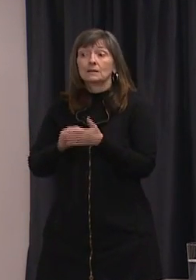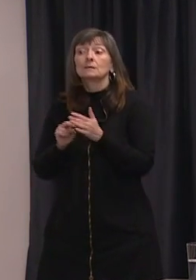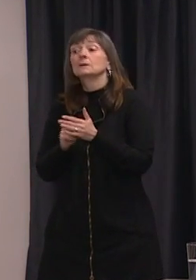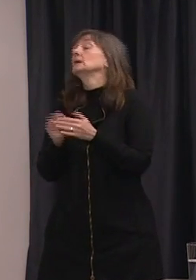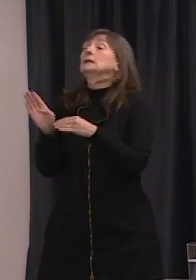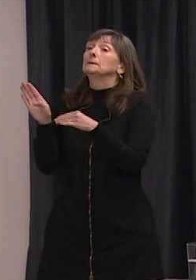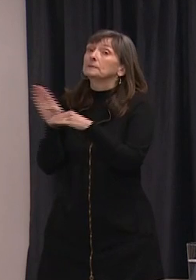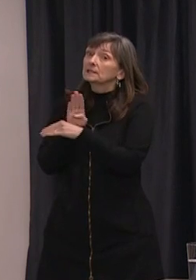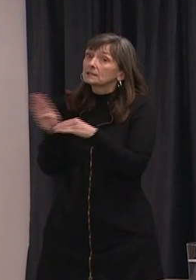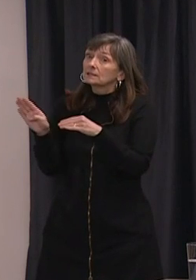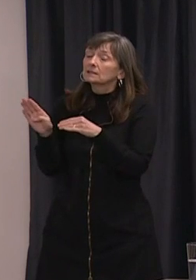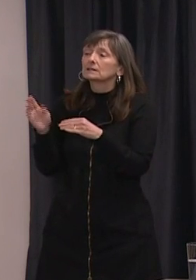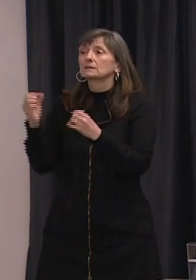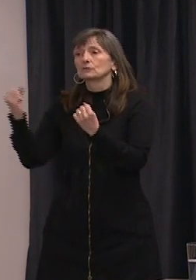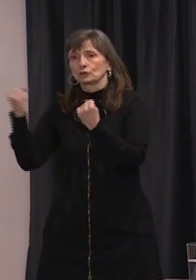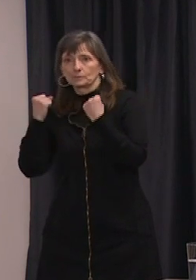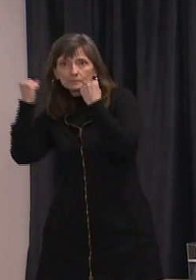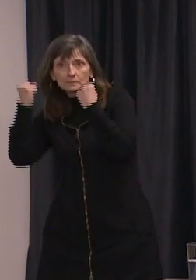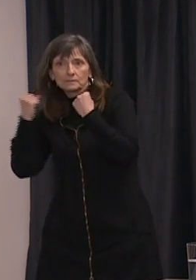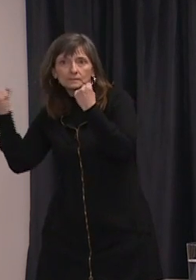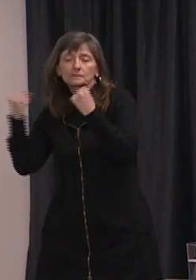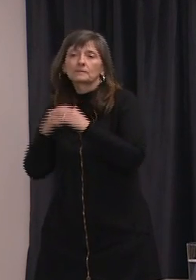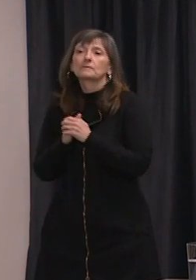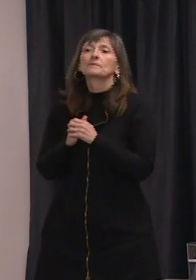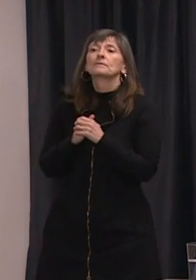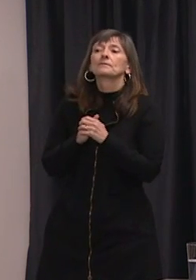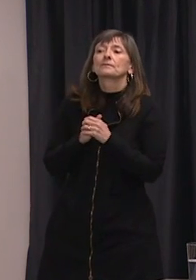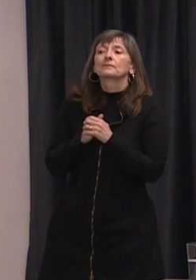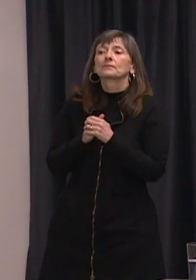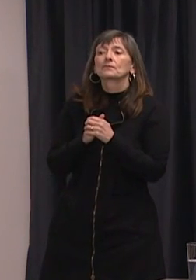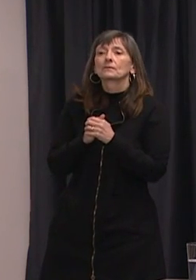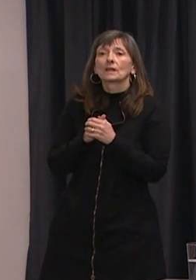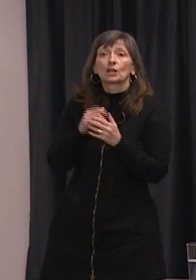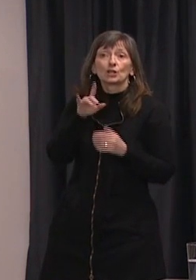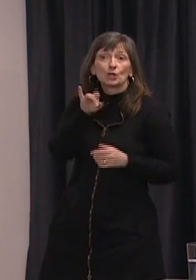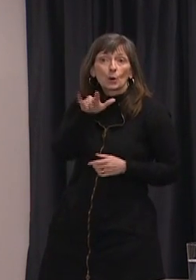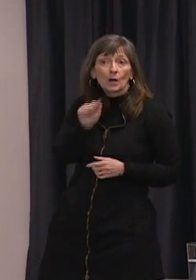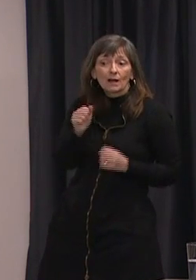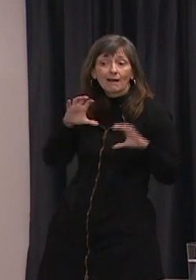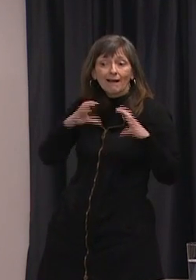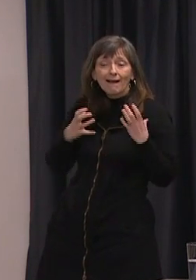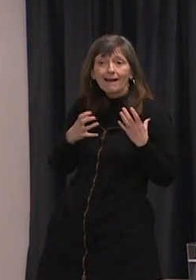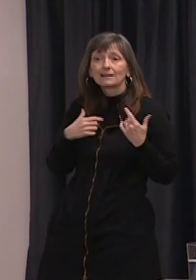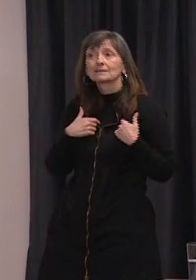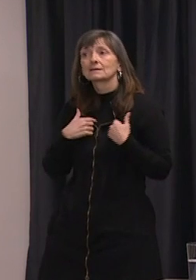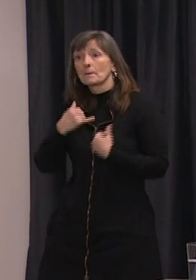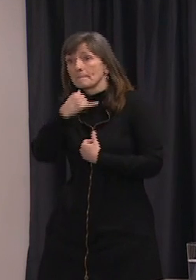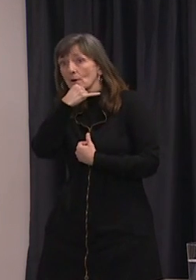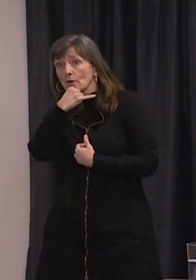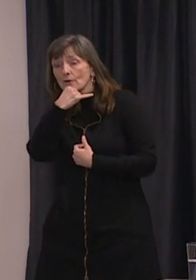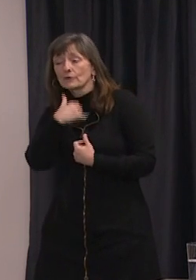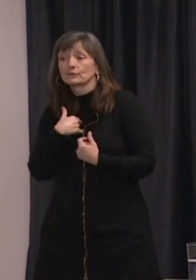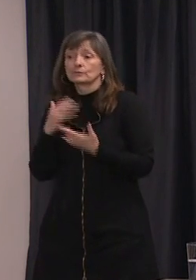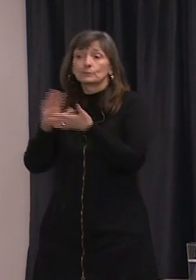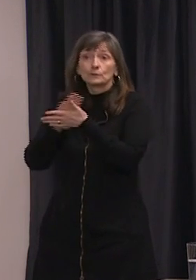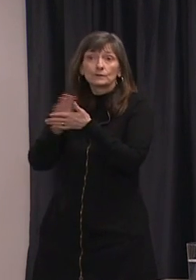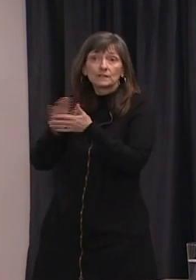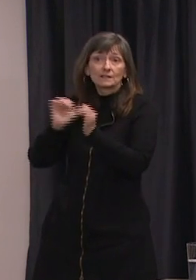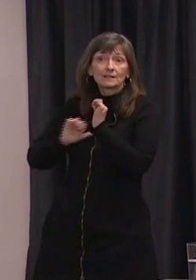such as gyms, fitness facilities including yoga classes, bars, cinemas,